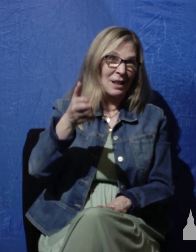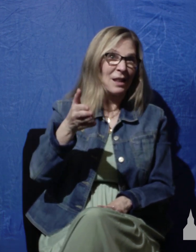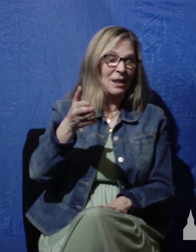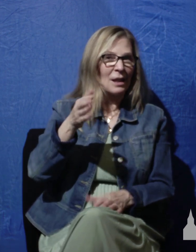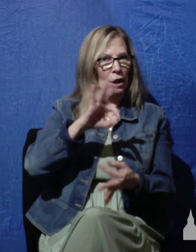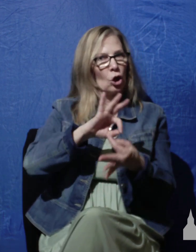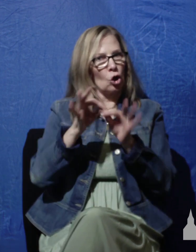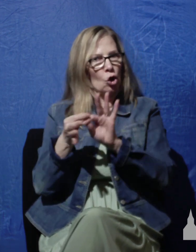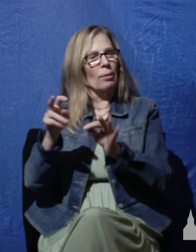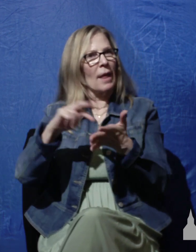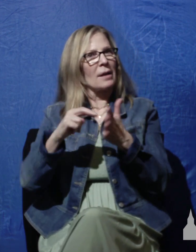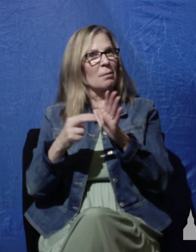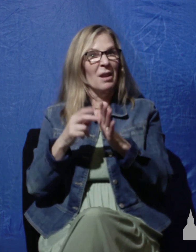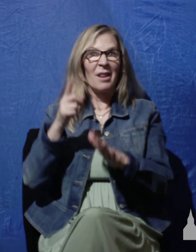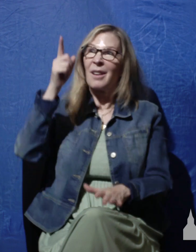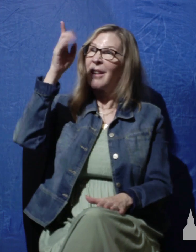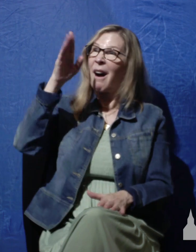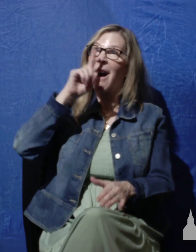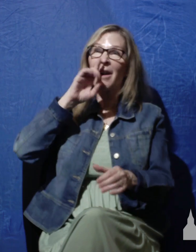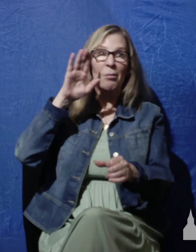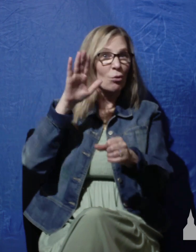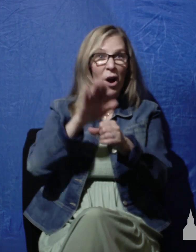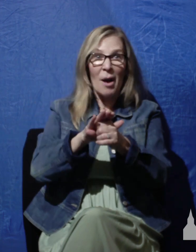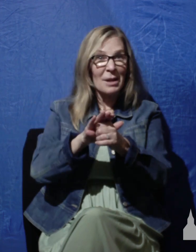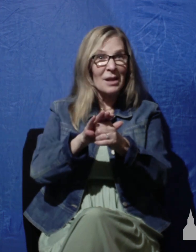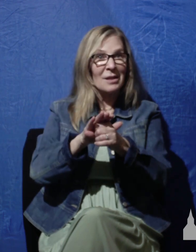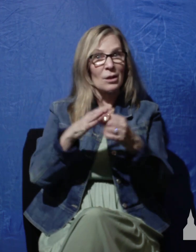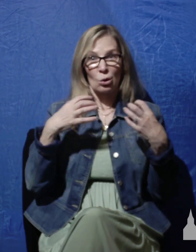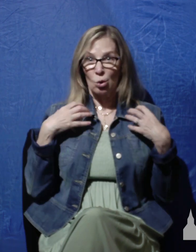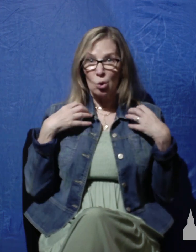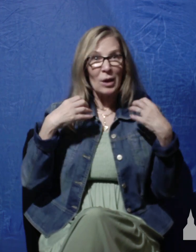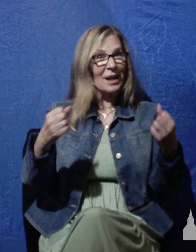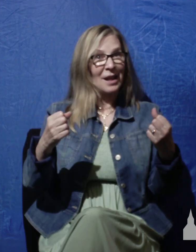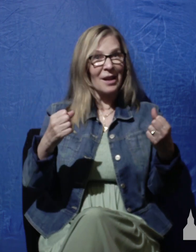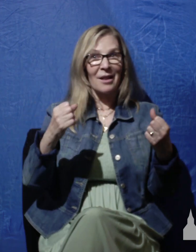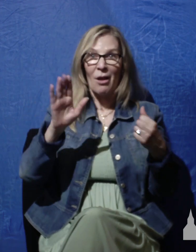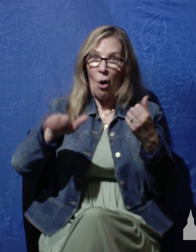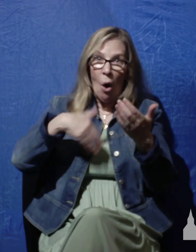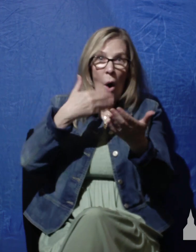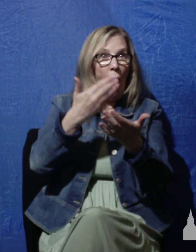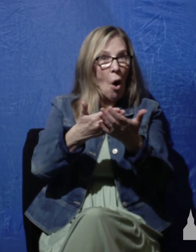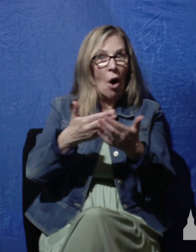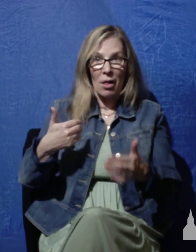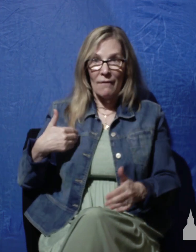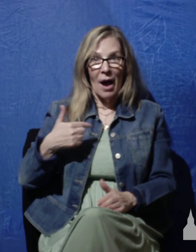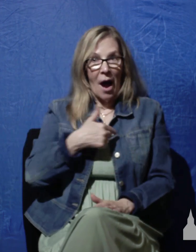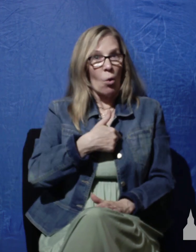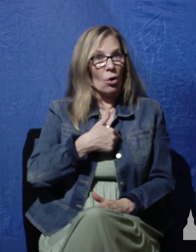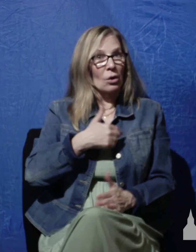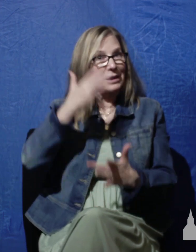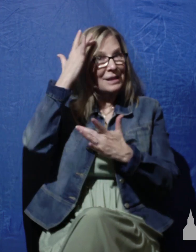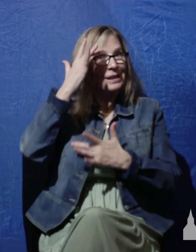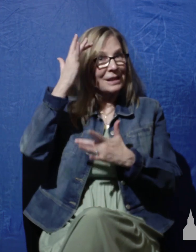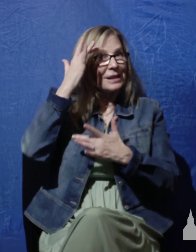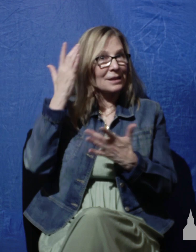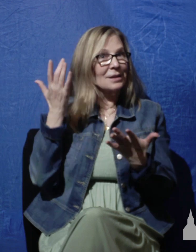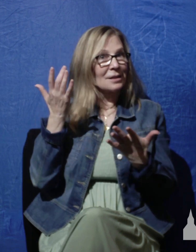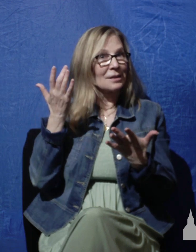interpreted this to mean that God has promised to heal everyone of our diseases. And that troubled